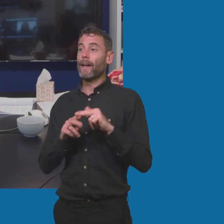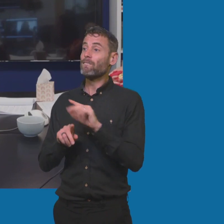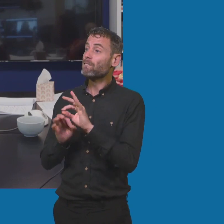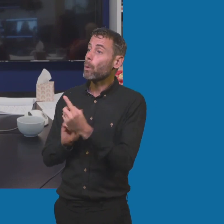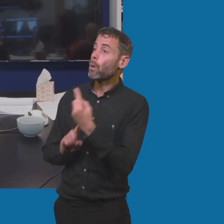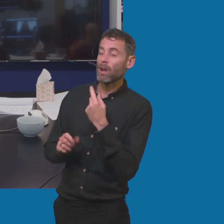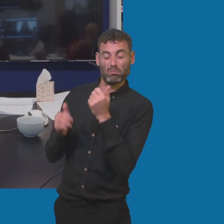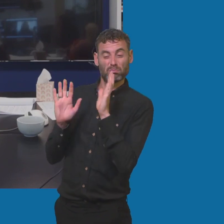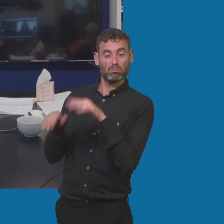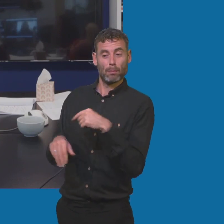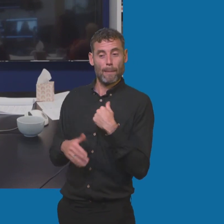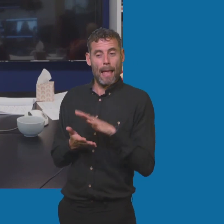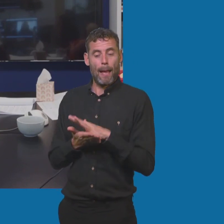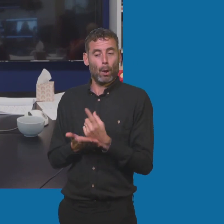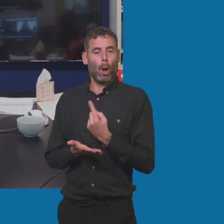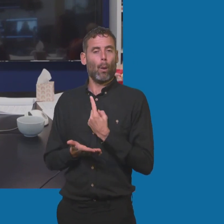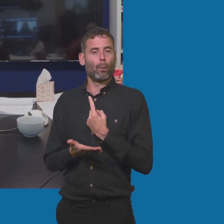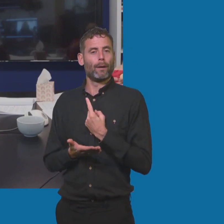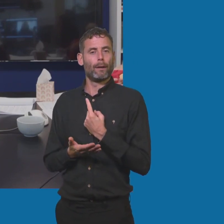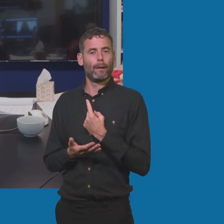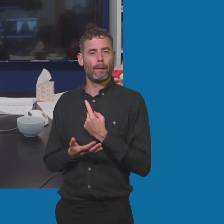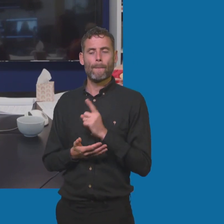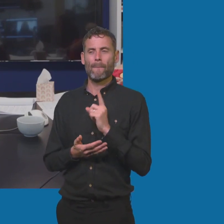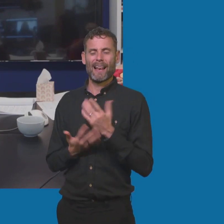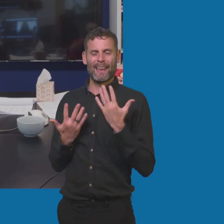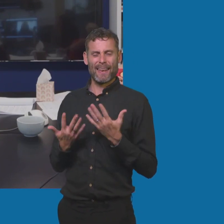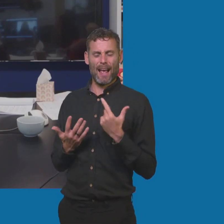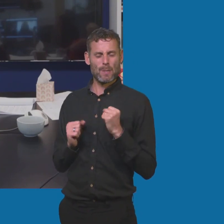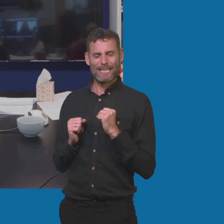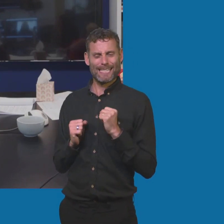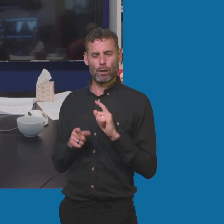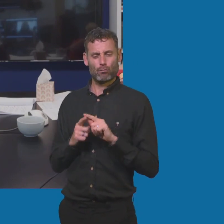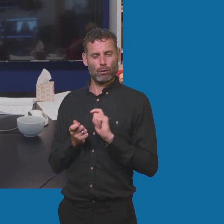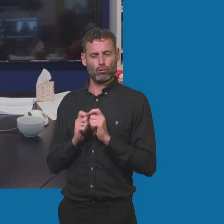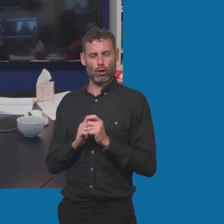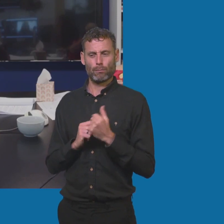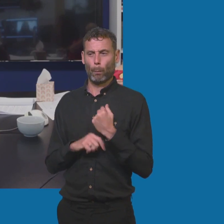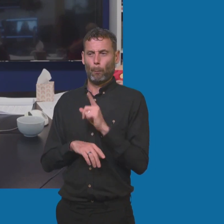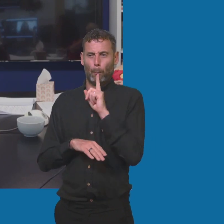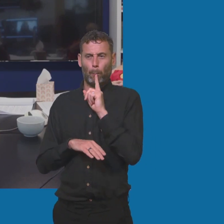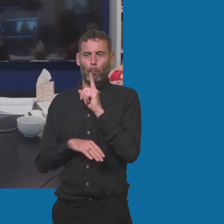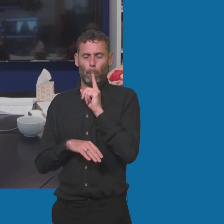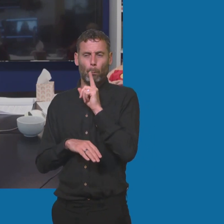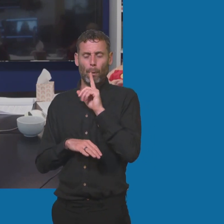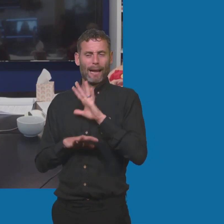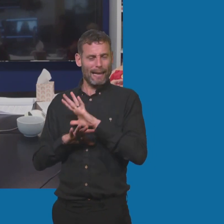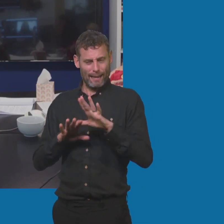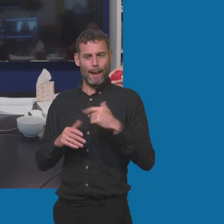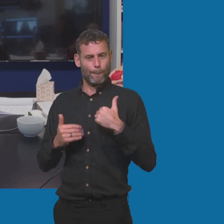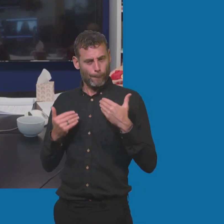in my corner but I'm trying my best to change that. done, I think over the years I've gotten better at it